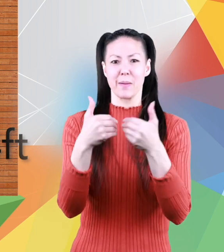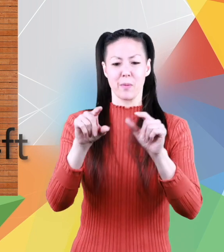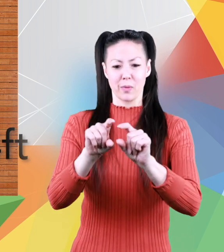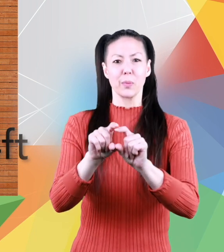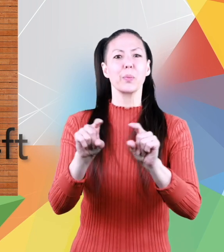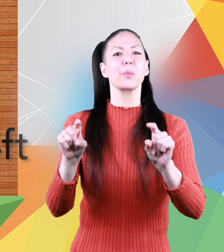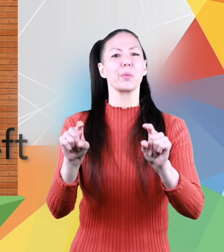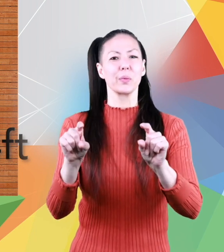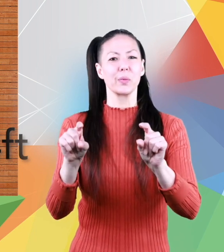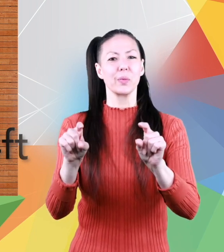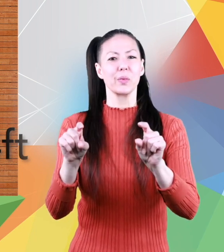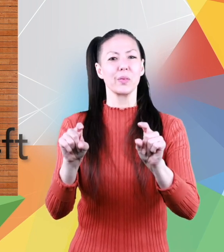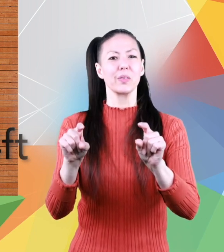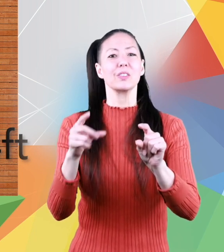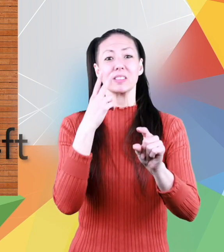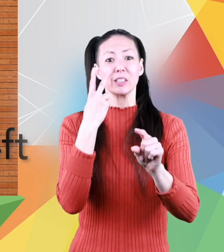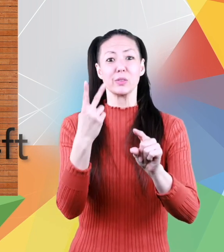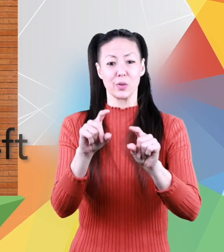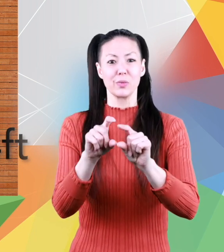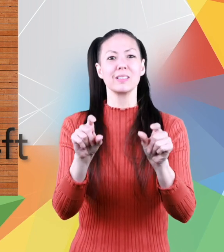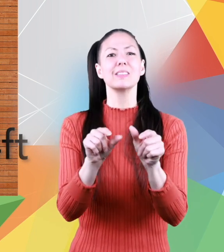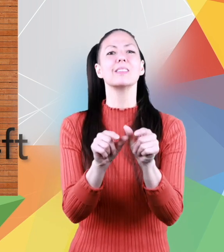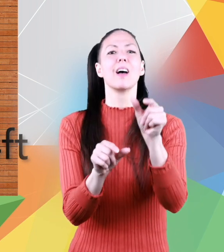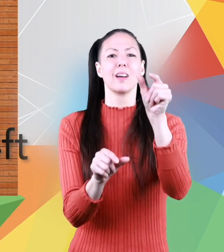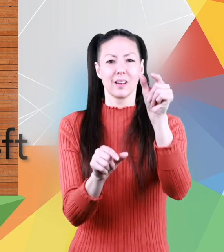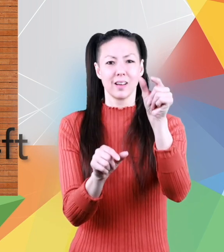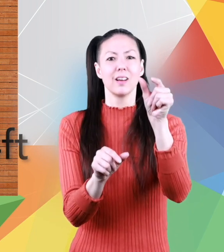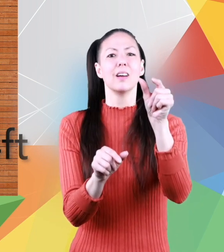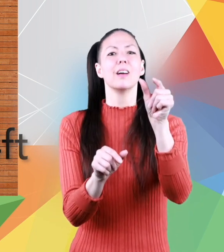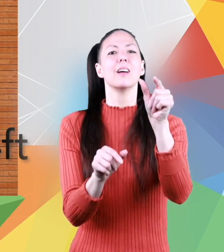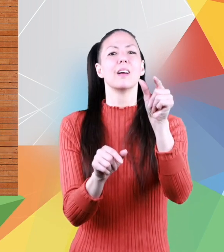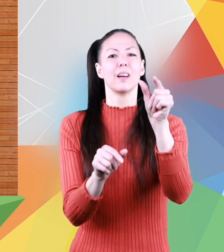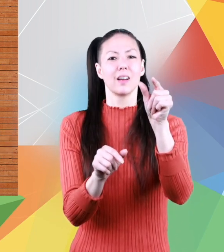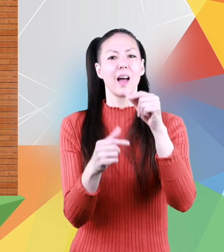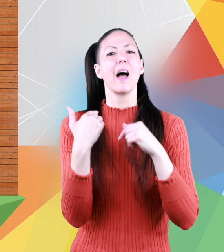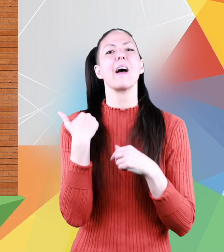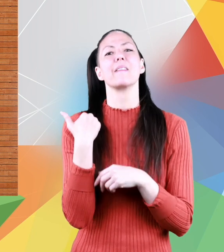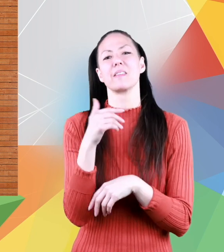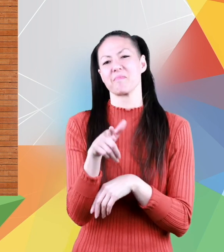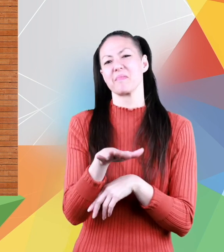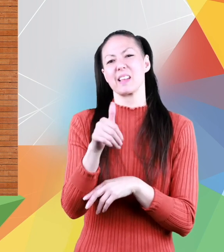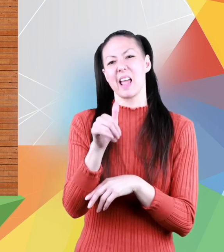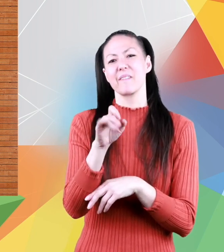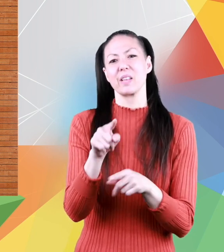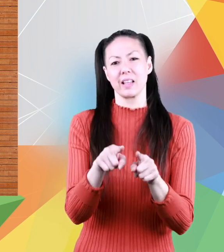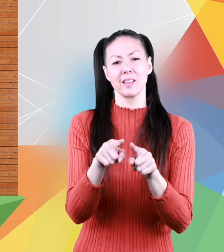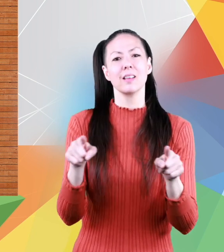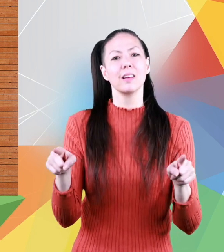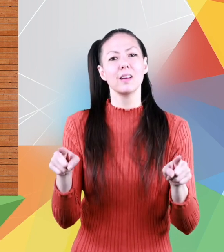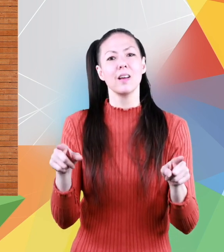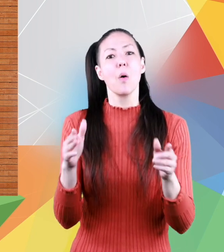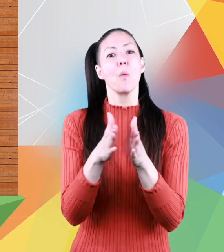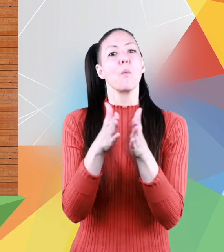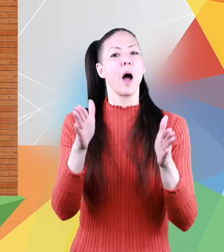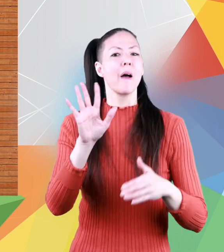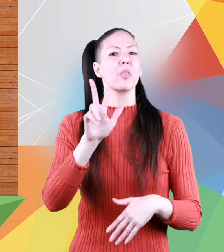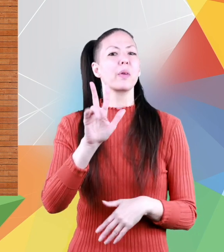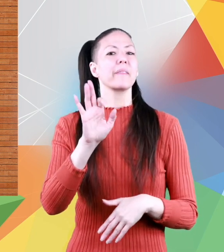swimming pool down into these two rectangles rectangle a has a length of 10 feet and a width of three feet